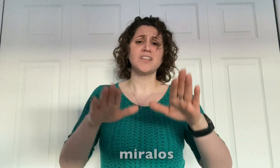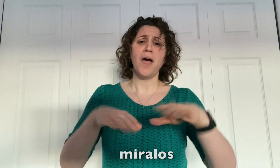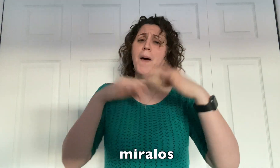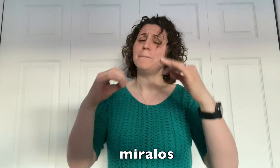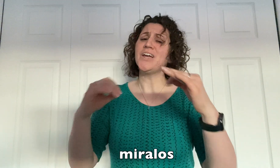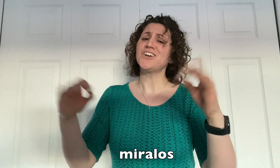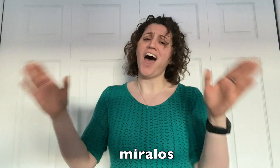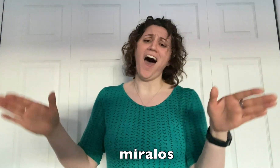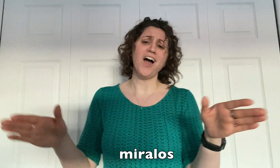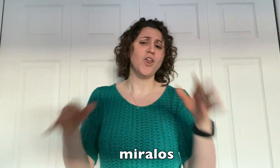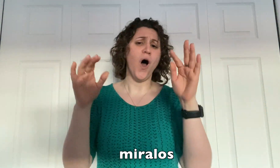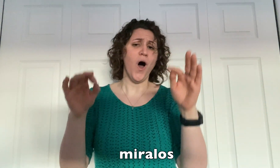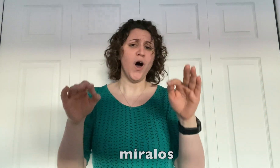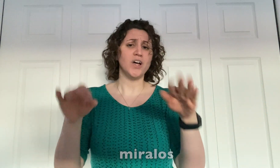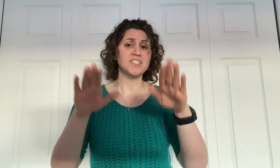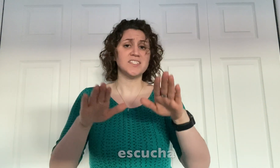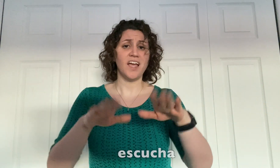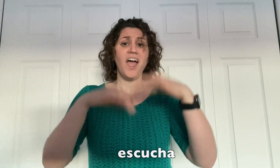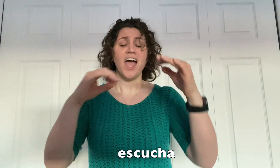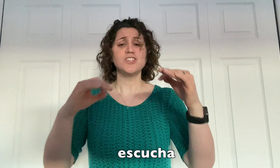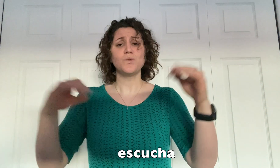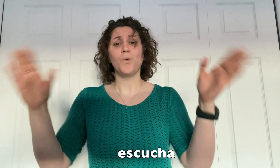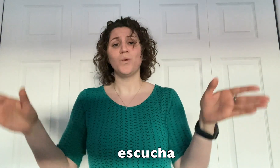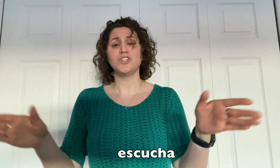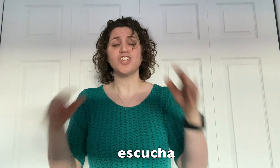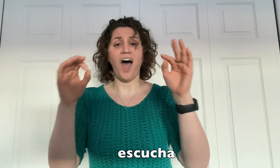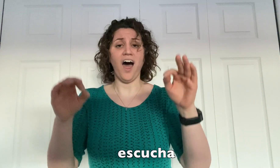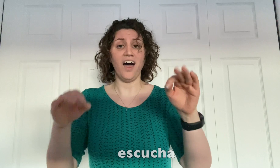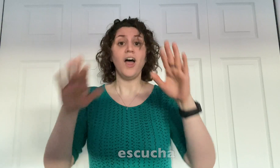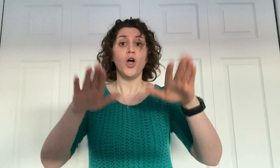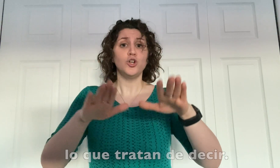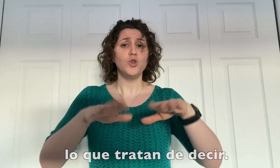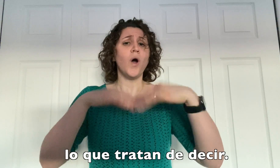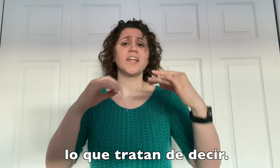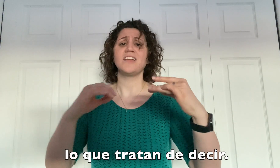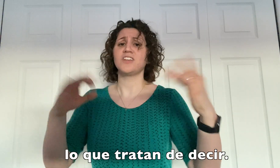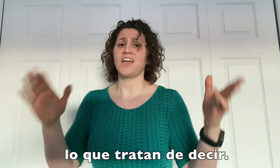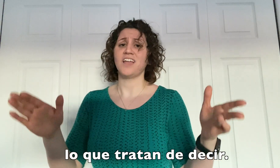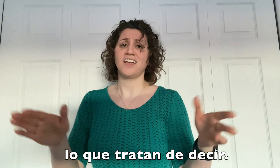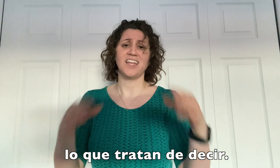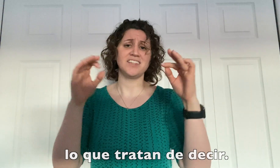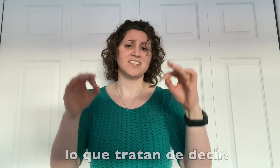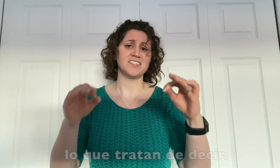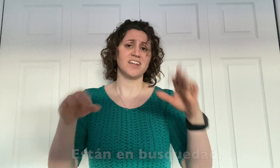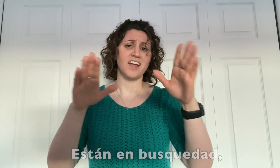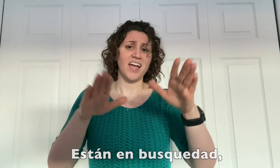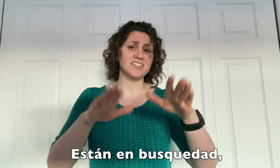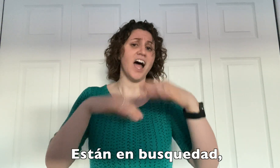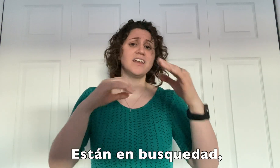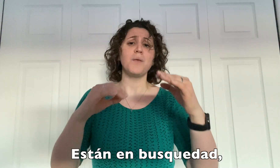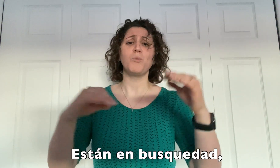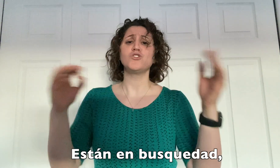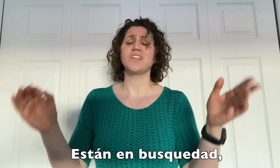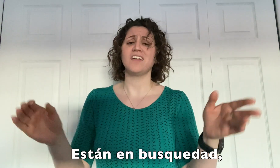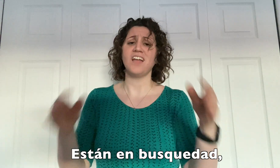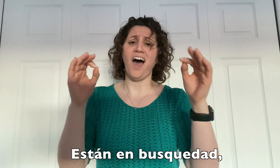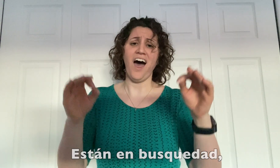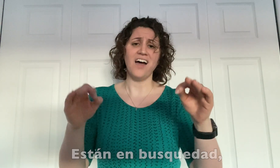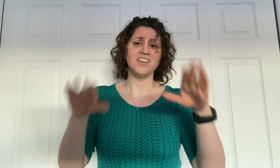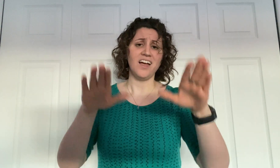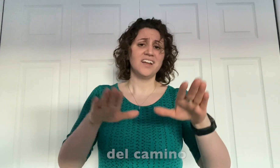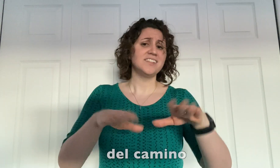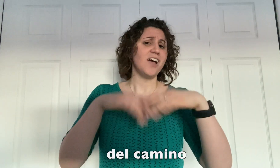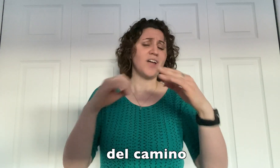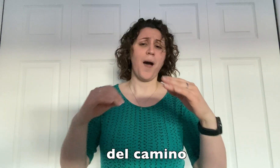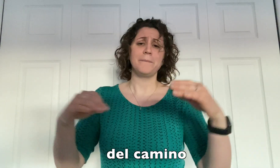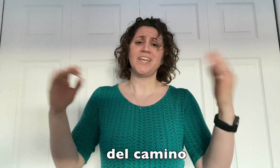Escúchalos, míralos, escucha lo que tratan de decir. Están en búsqueda